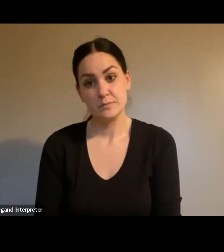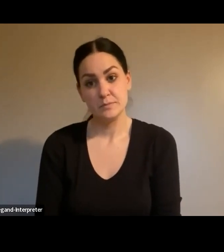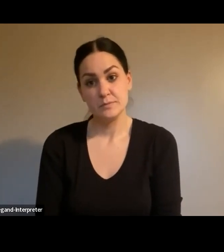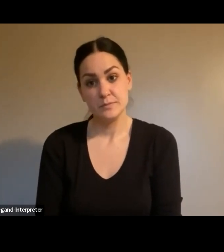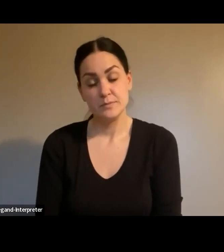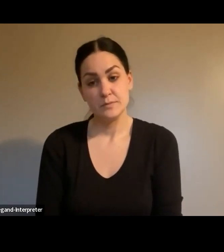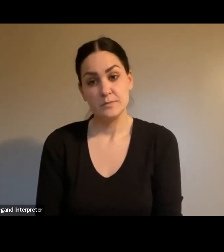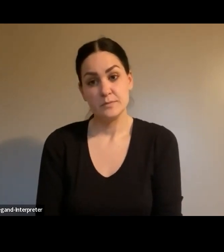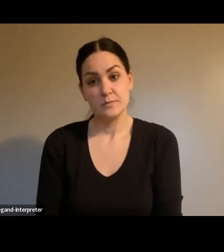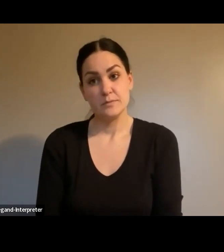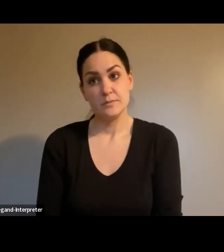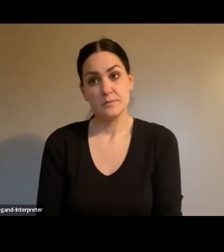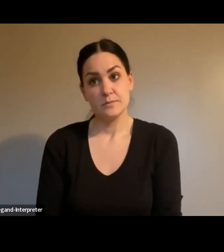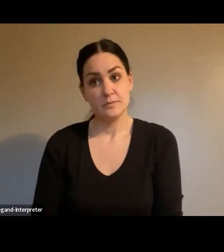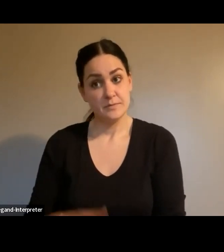Did you have something to add?